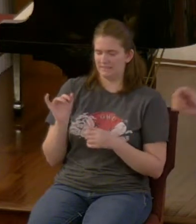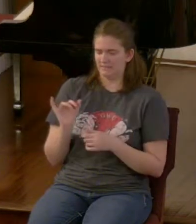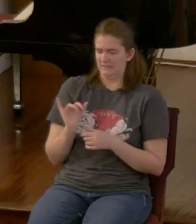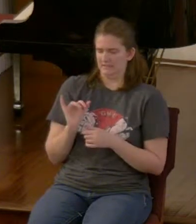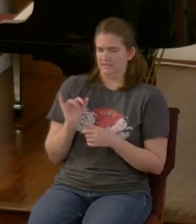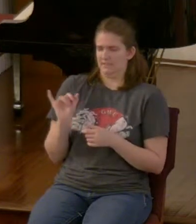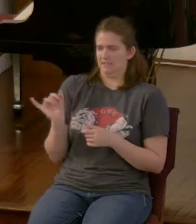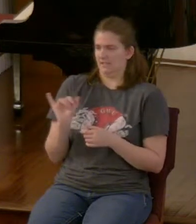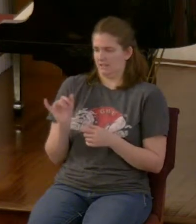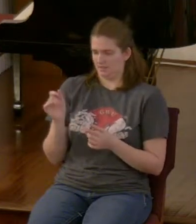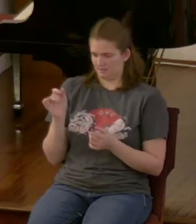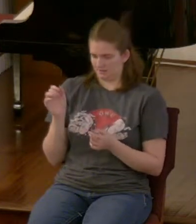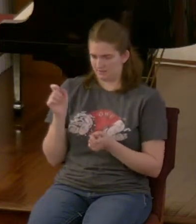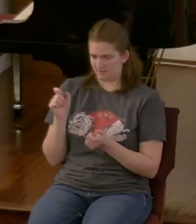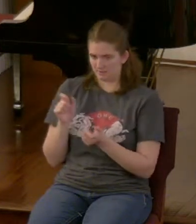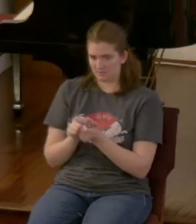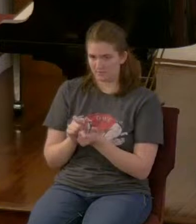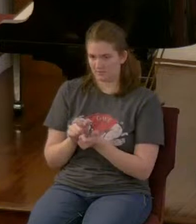how does that happen